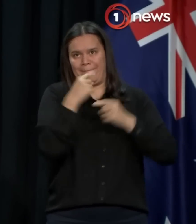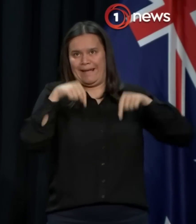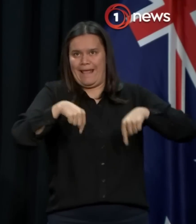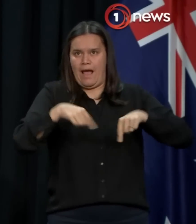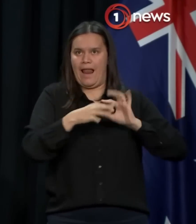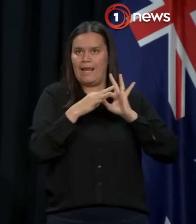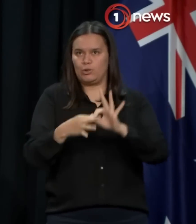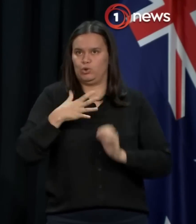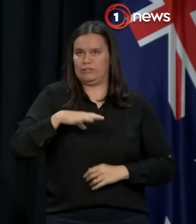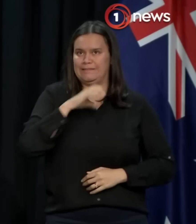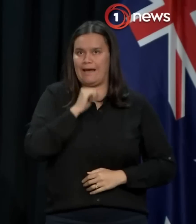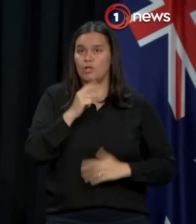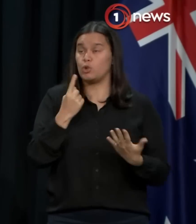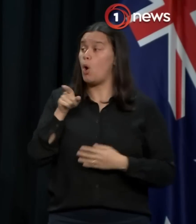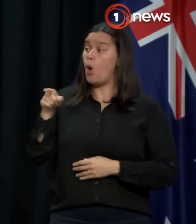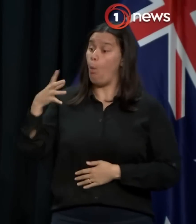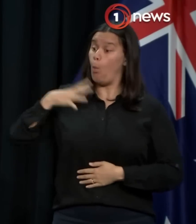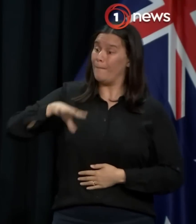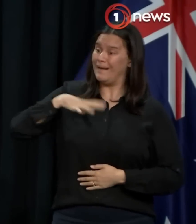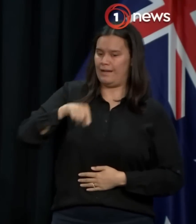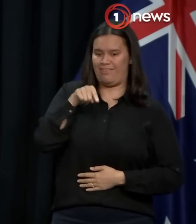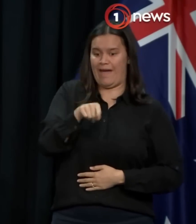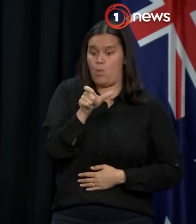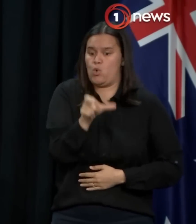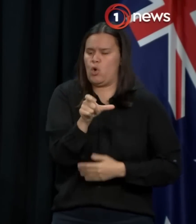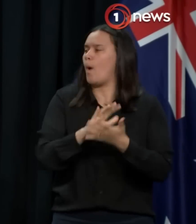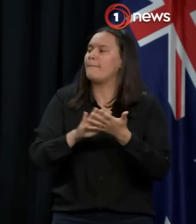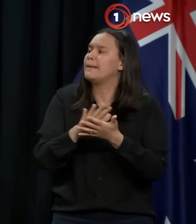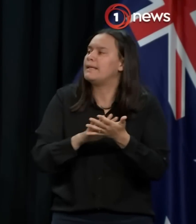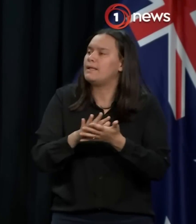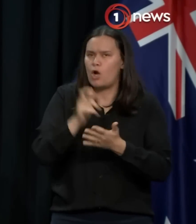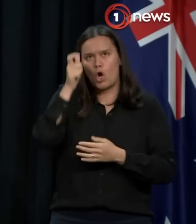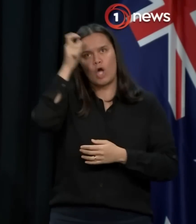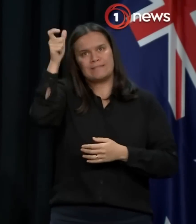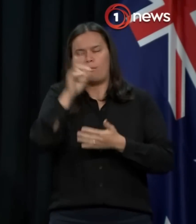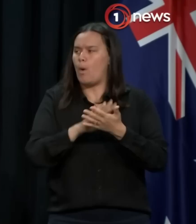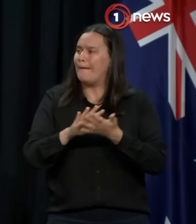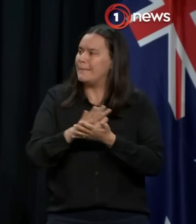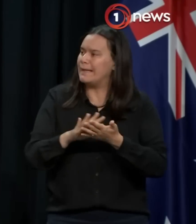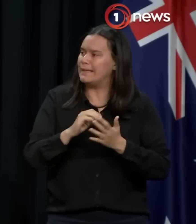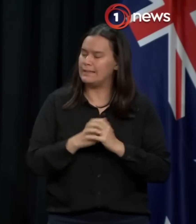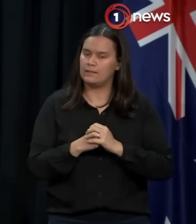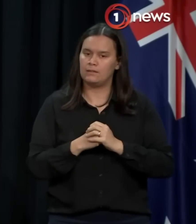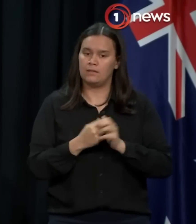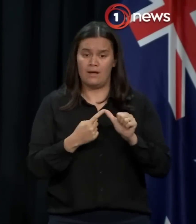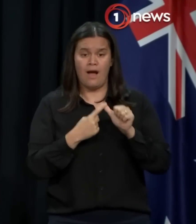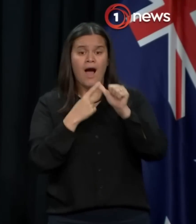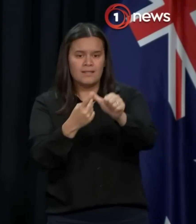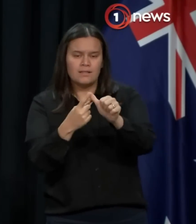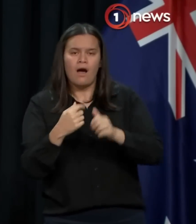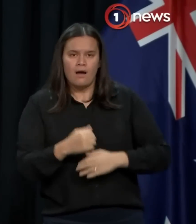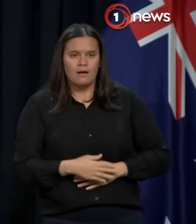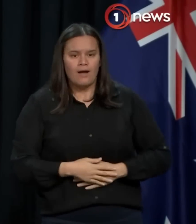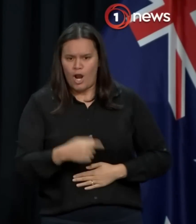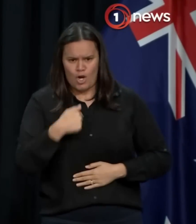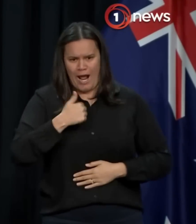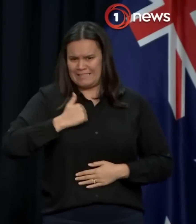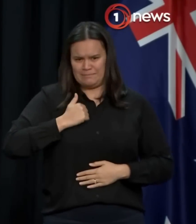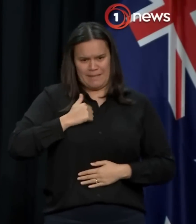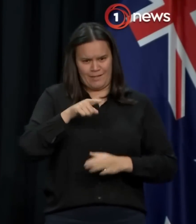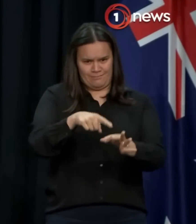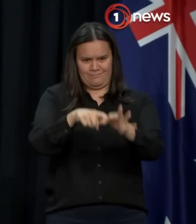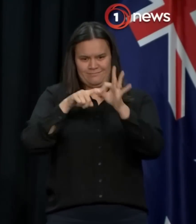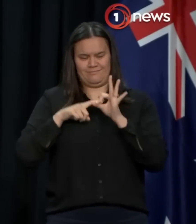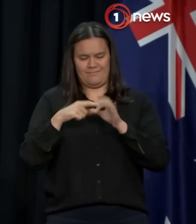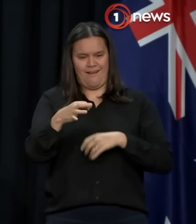I'd ask again, how do you define what a woman is? Well, I think as I've just indicated, I wasn't expecting that